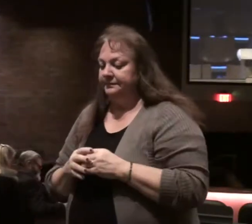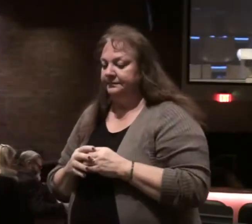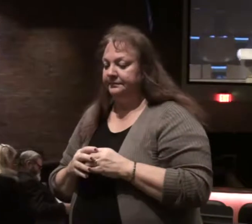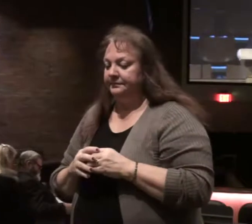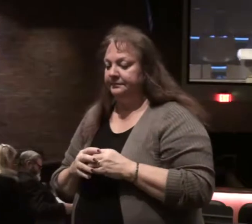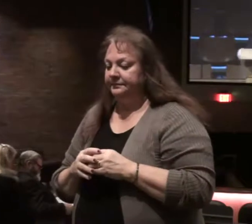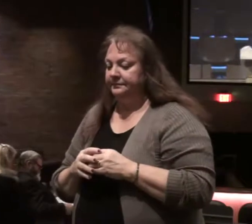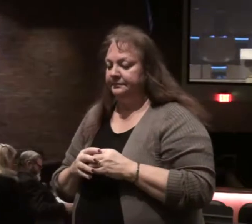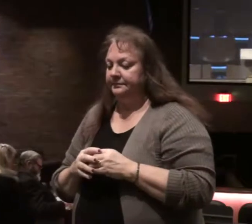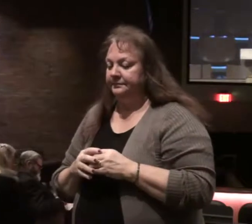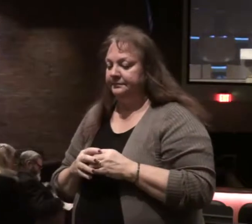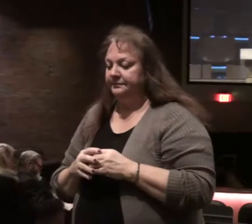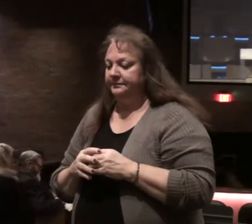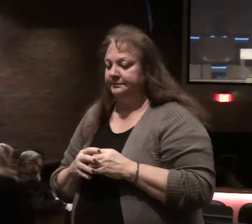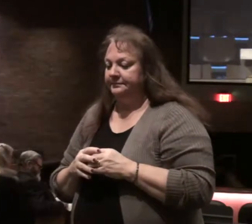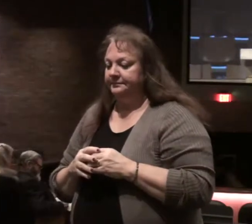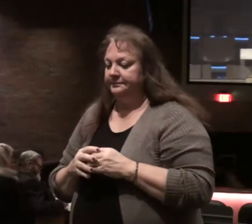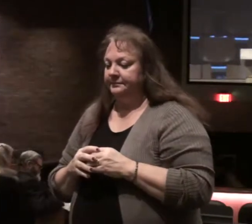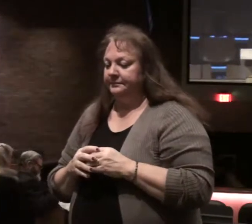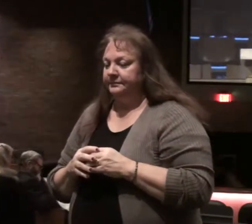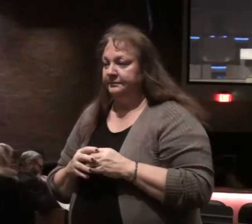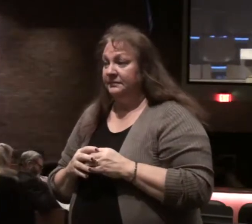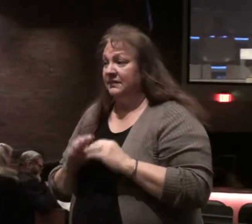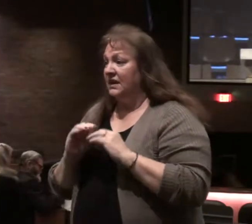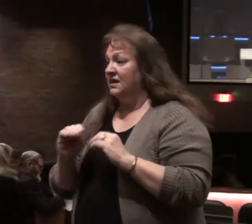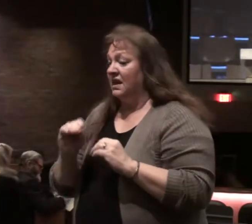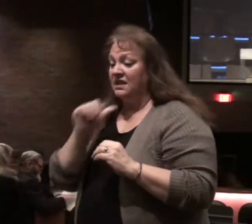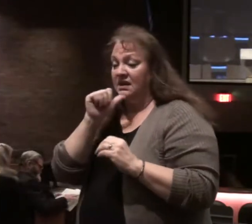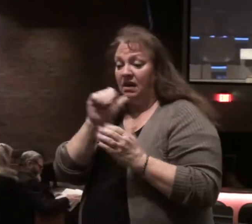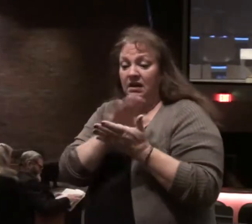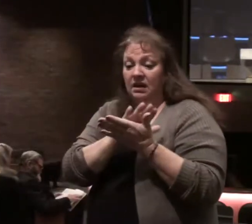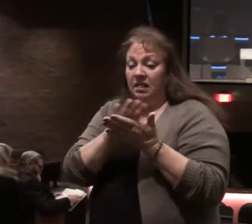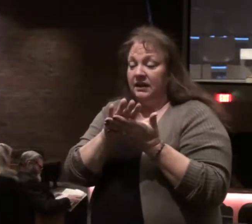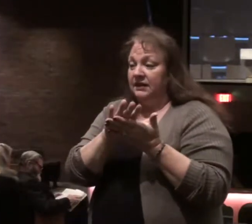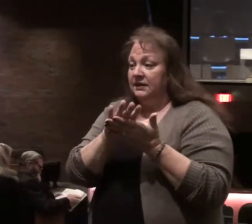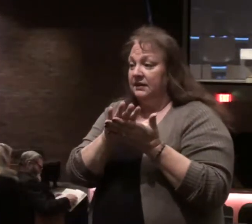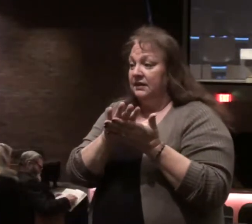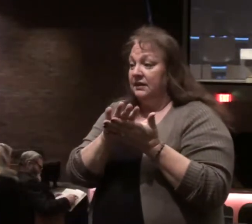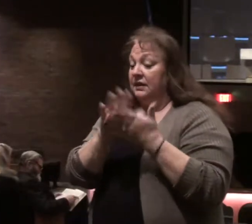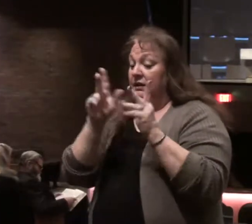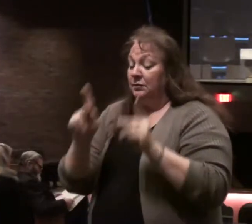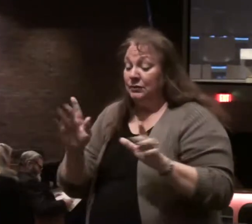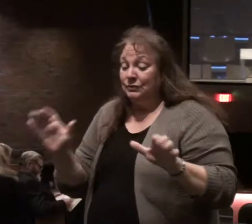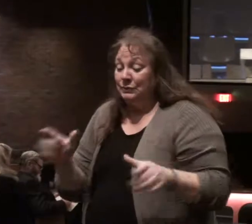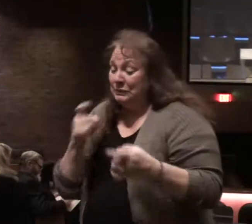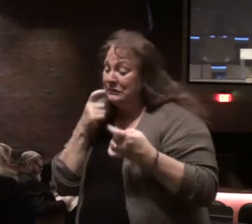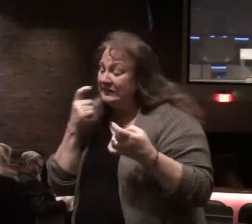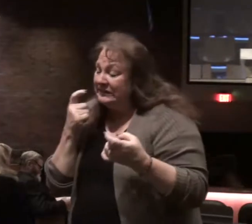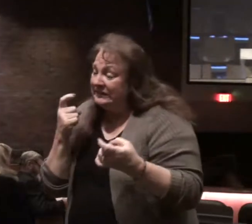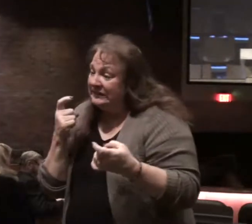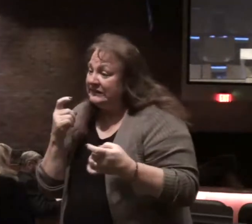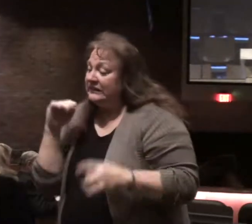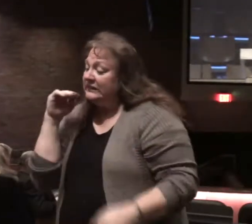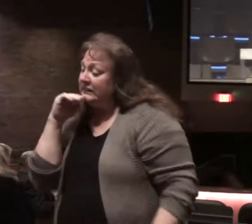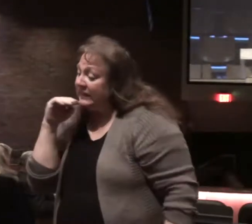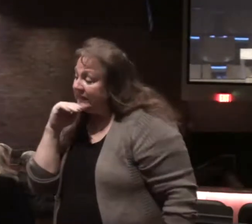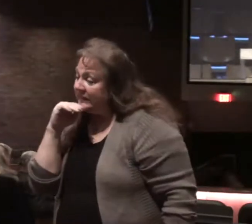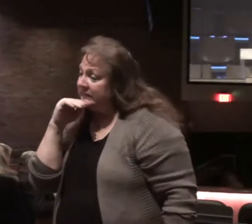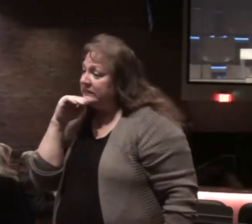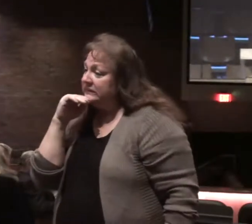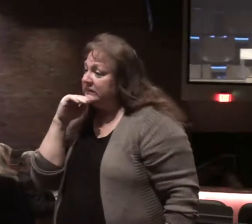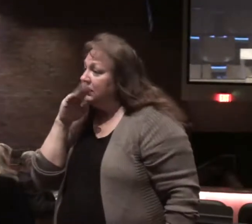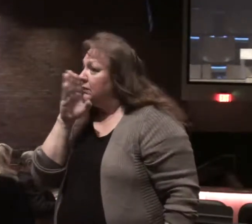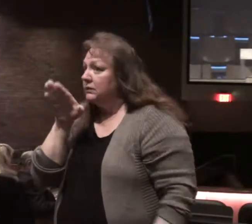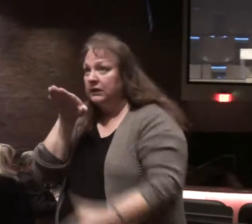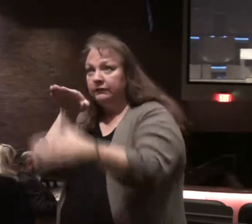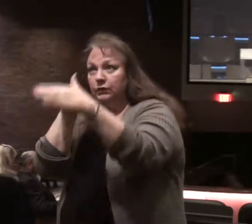verse 27 of Revelation 21 and nothing unclean and no one who practices abomination and lying shall